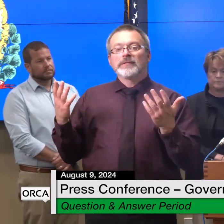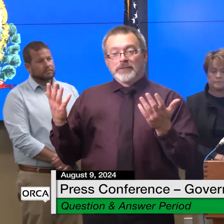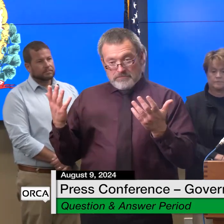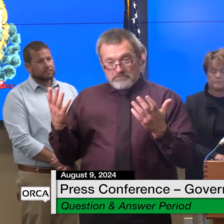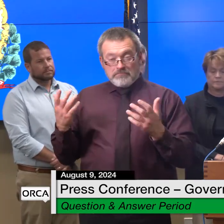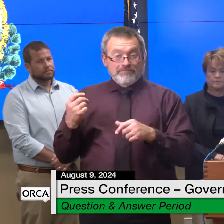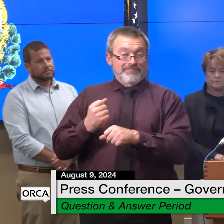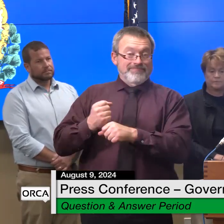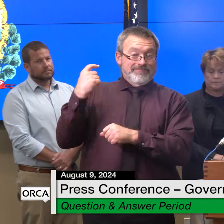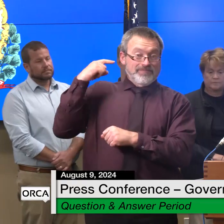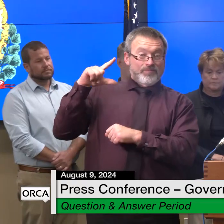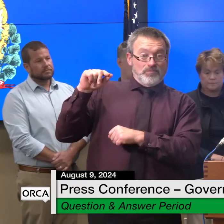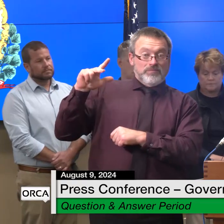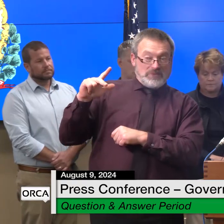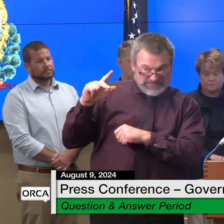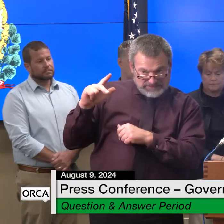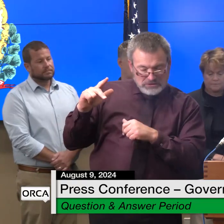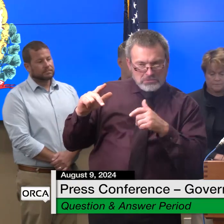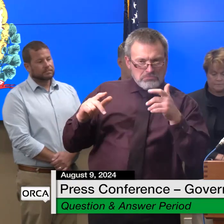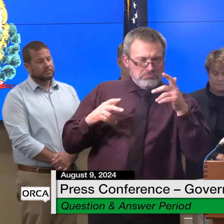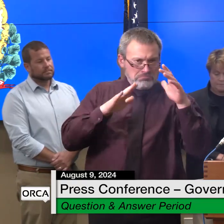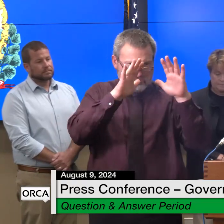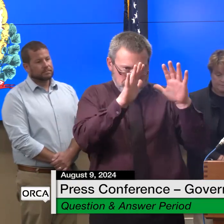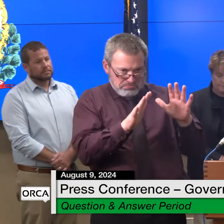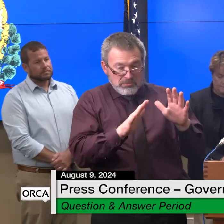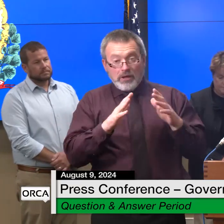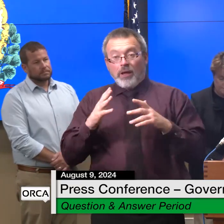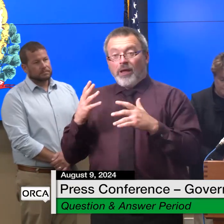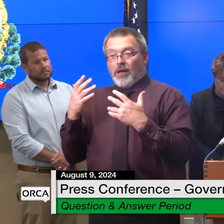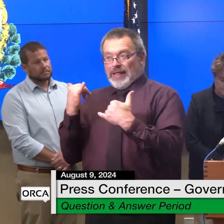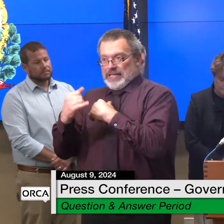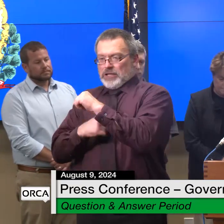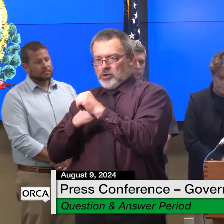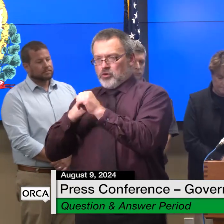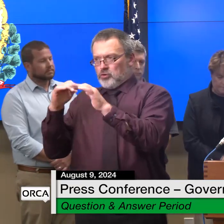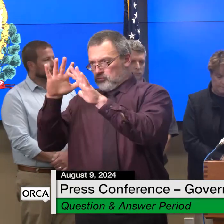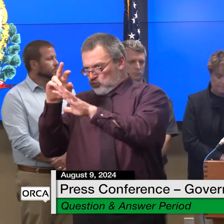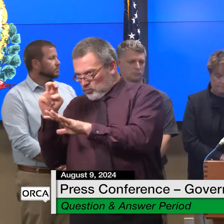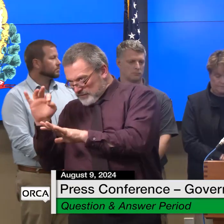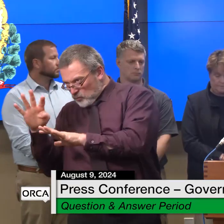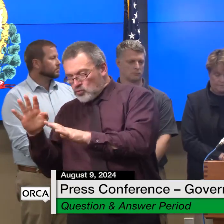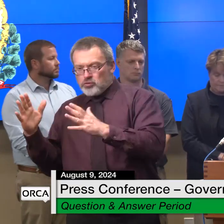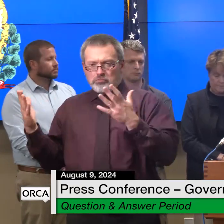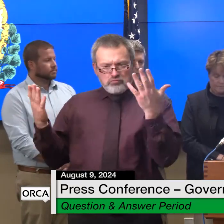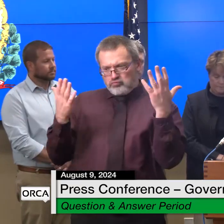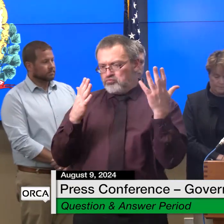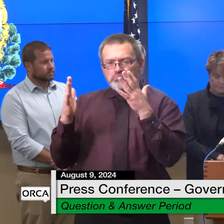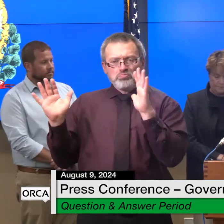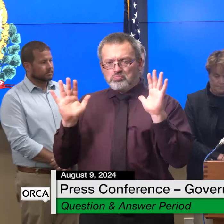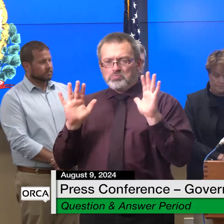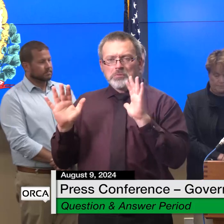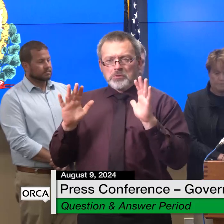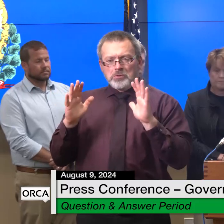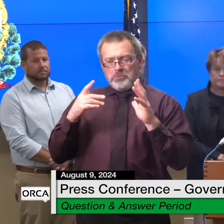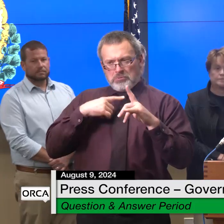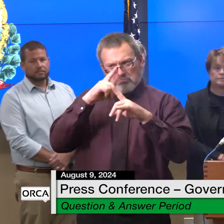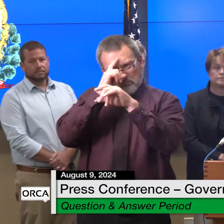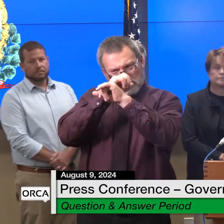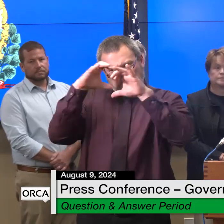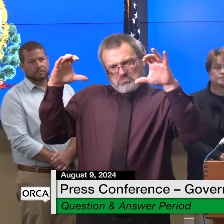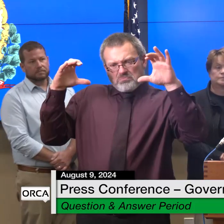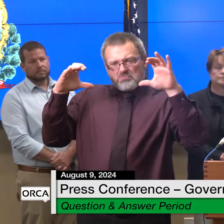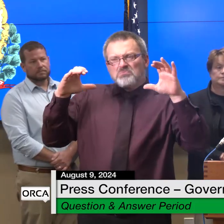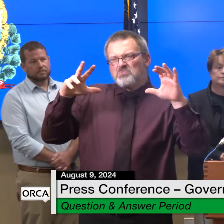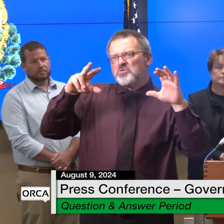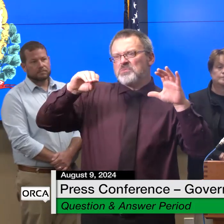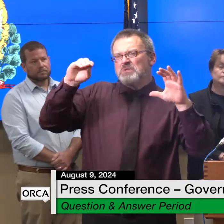that at least right now we've provided for folks to get a similar um award percentage wise as we did a year